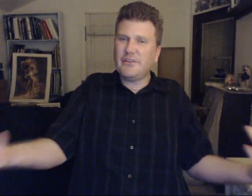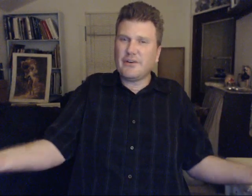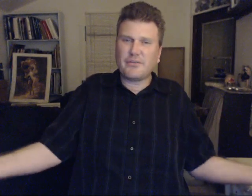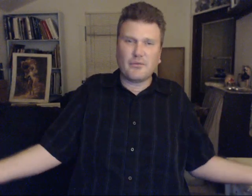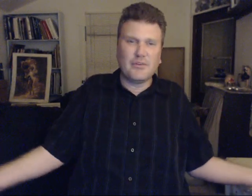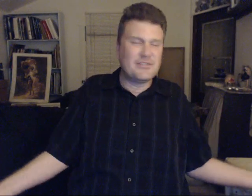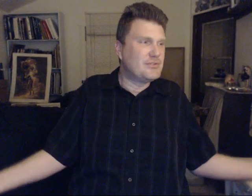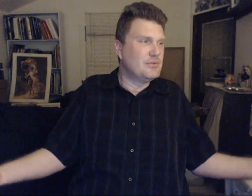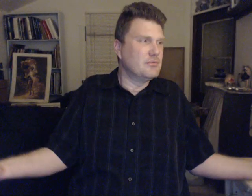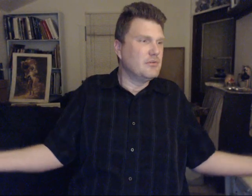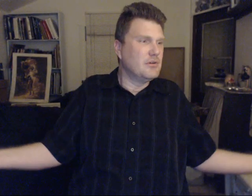there. For a reason. To.